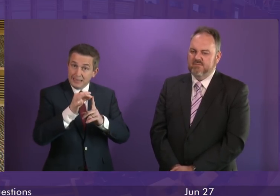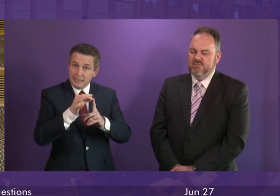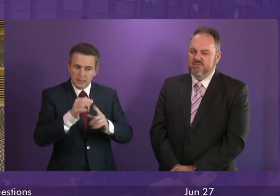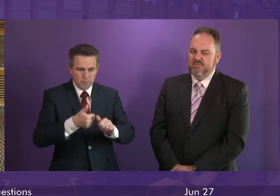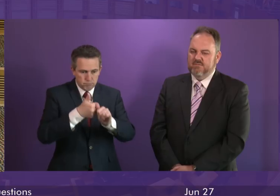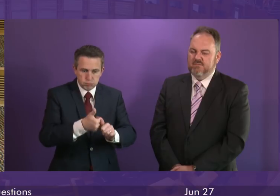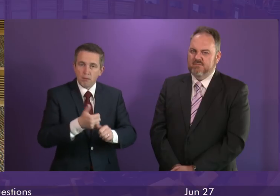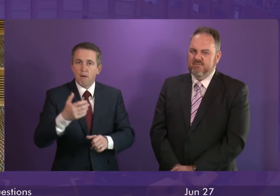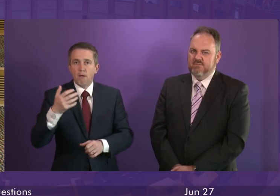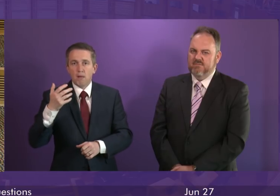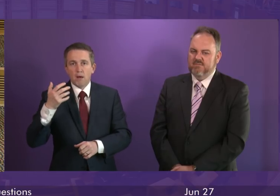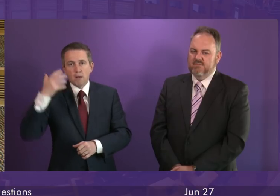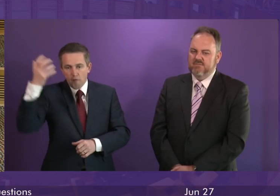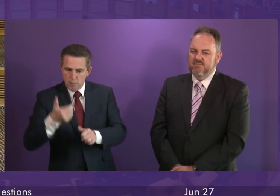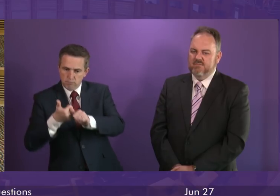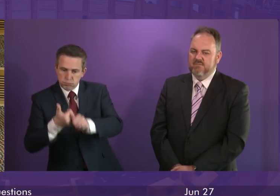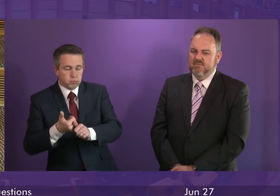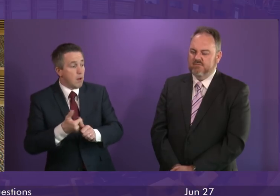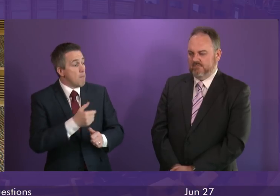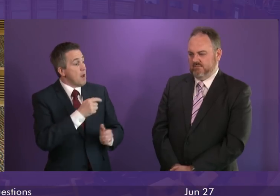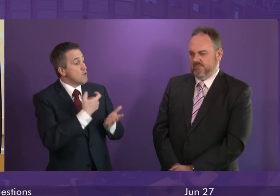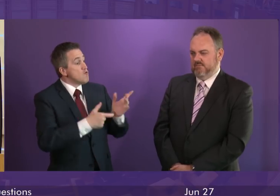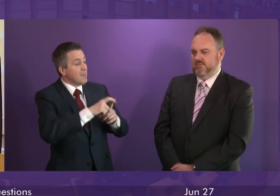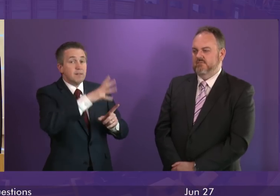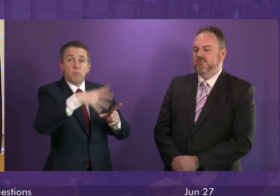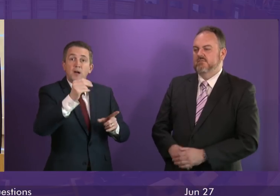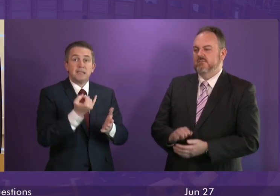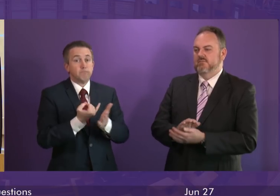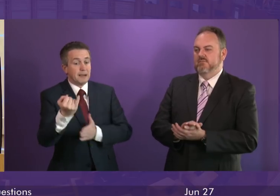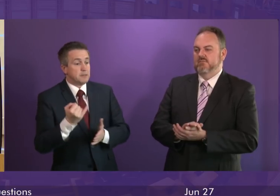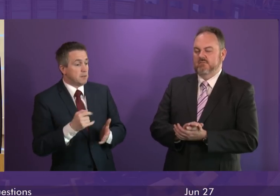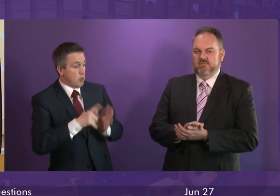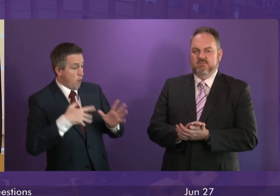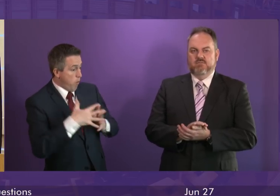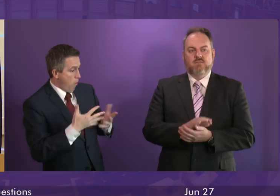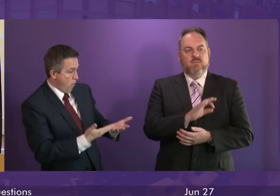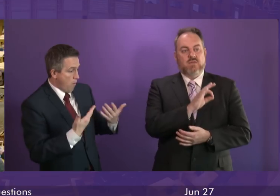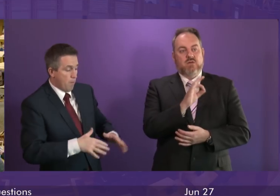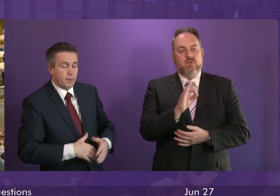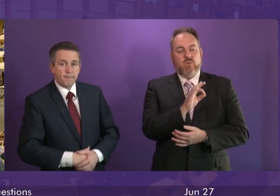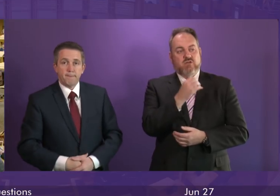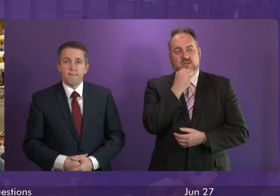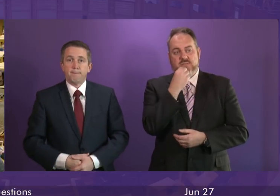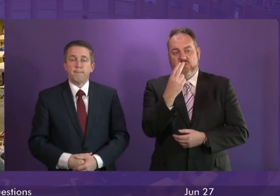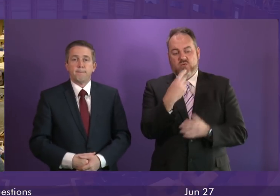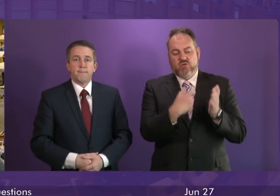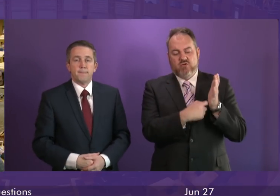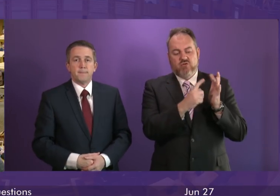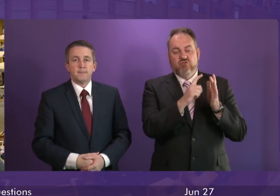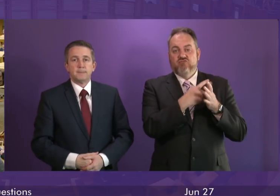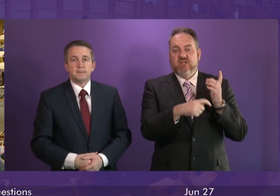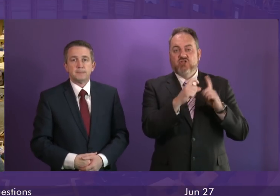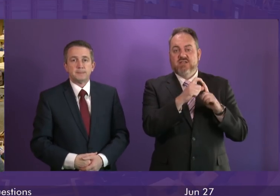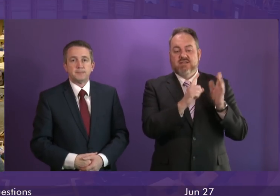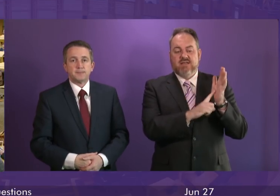for, a change in the law that Ruth Davidson's party voted against. Question number two, Richard Leonard. To ask